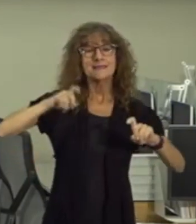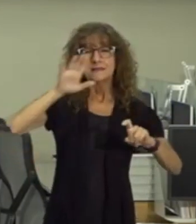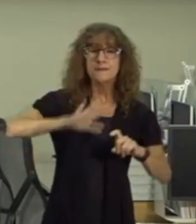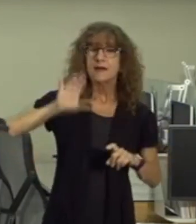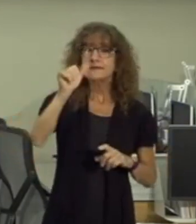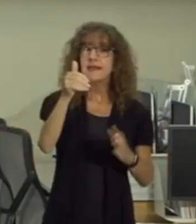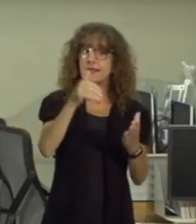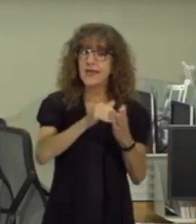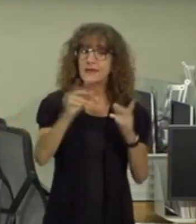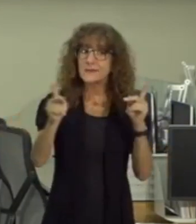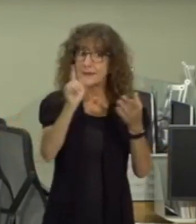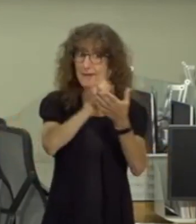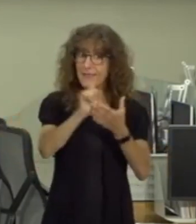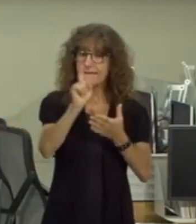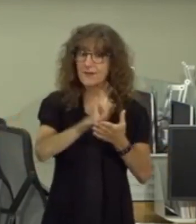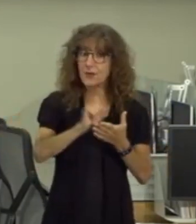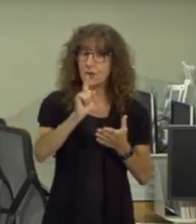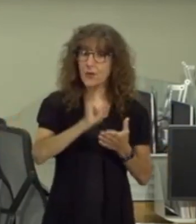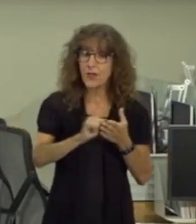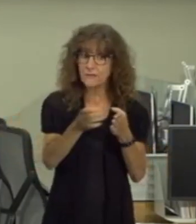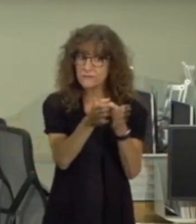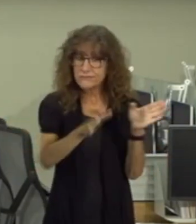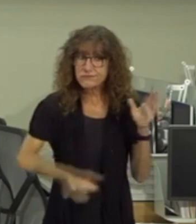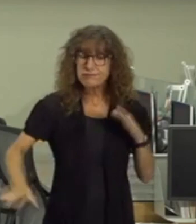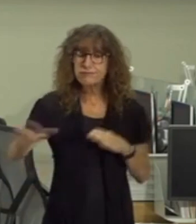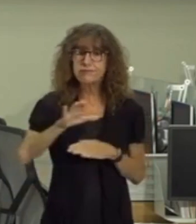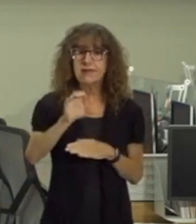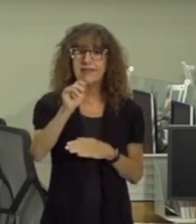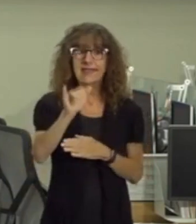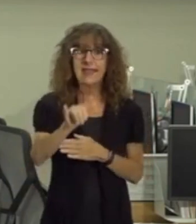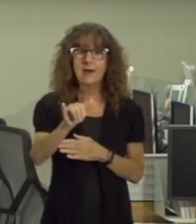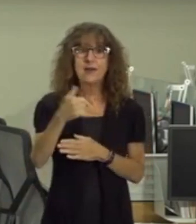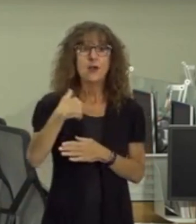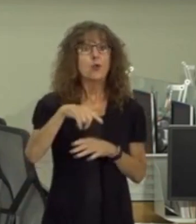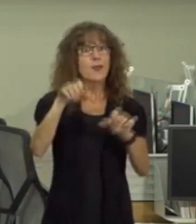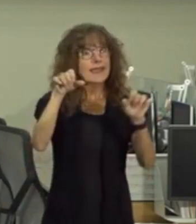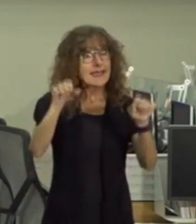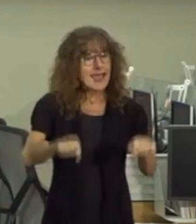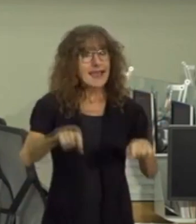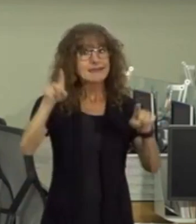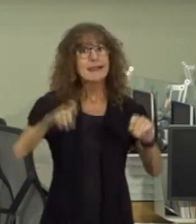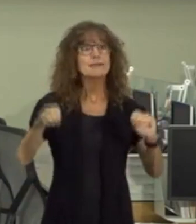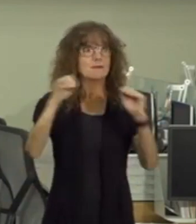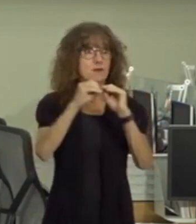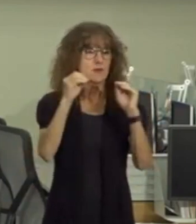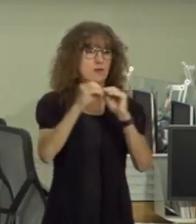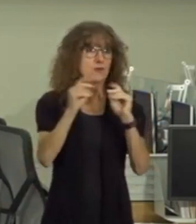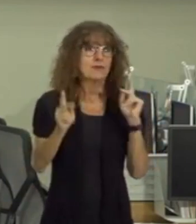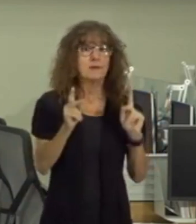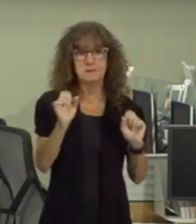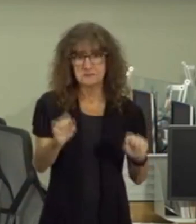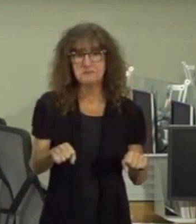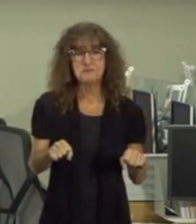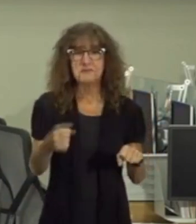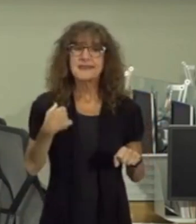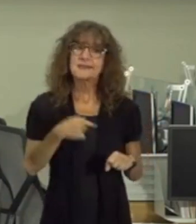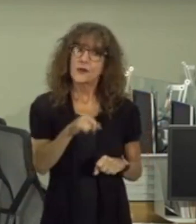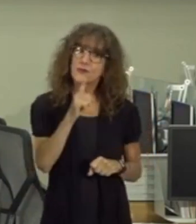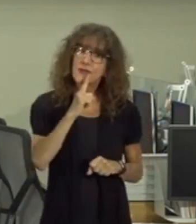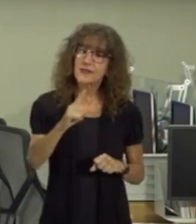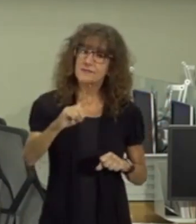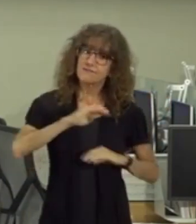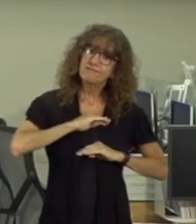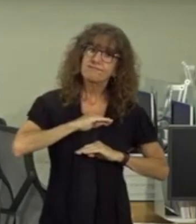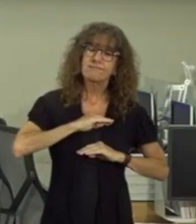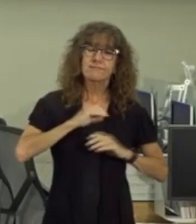,000 people per week countywide we also have the capacity to test more and so we really are pleased